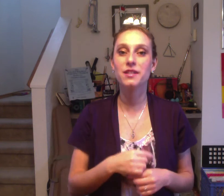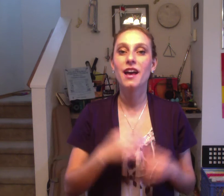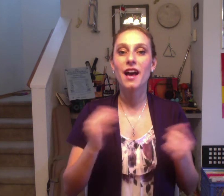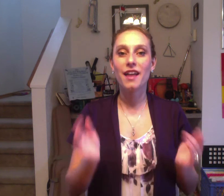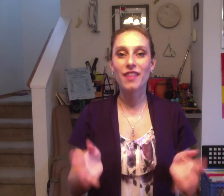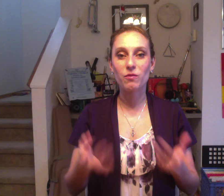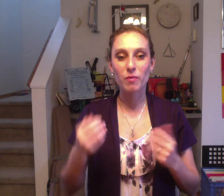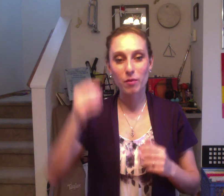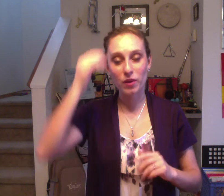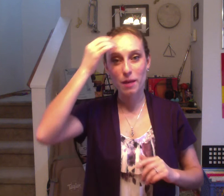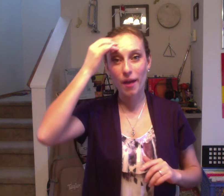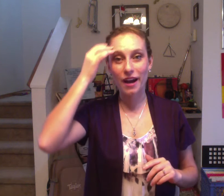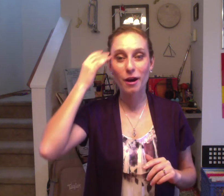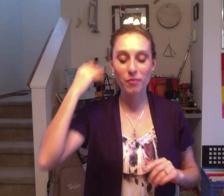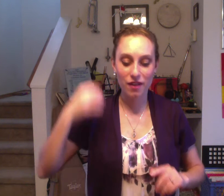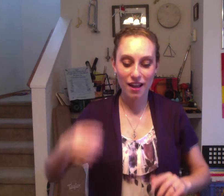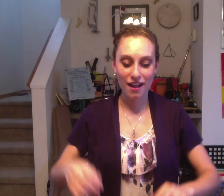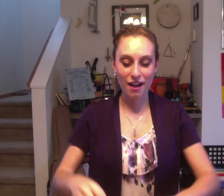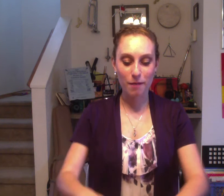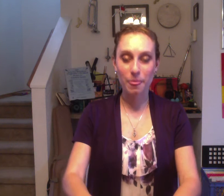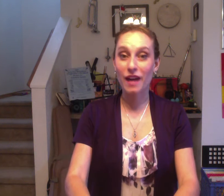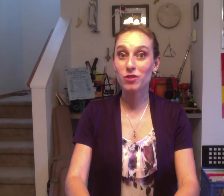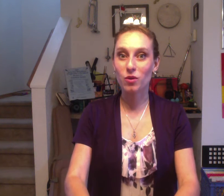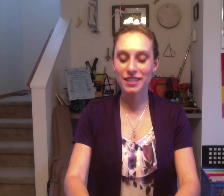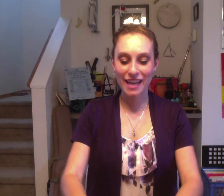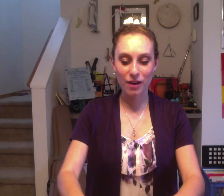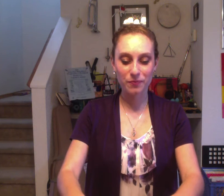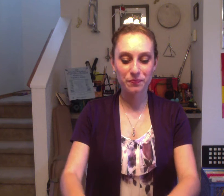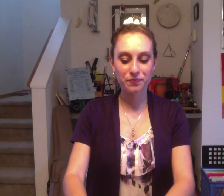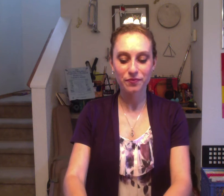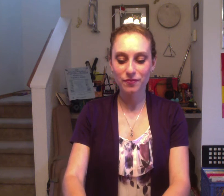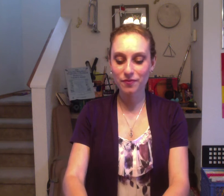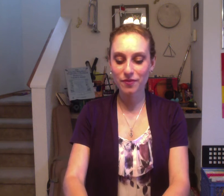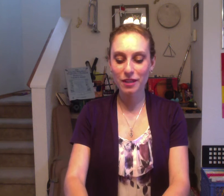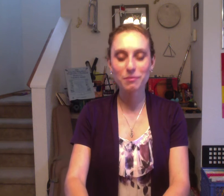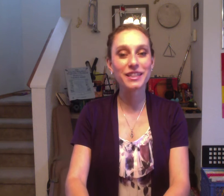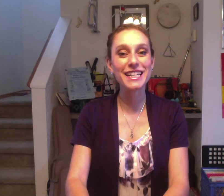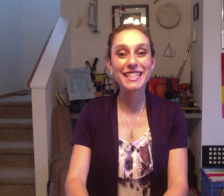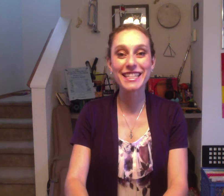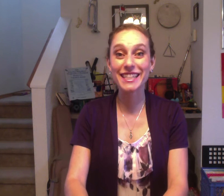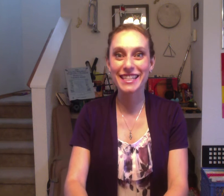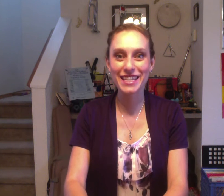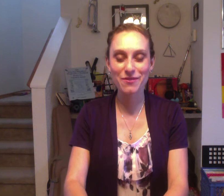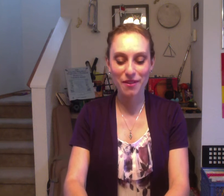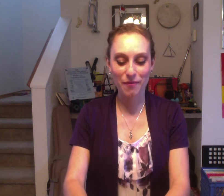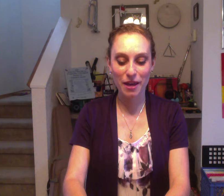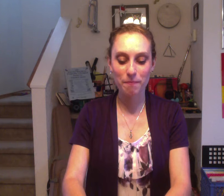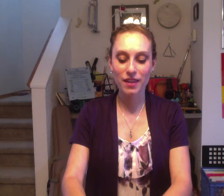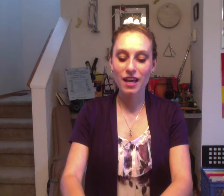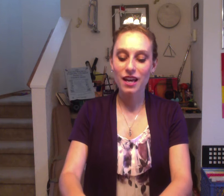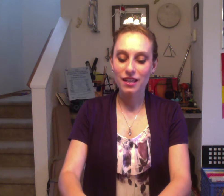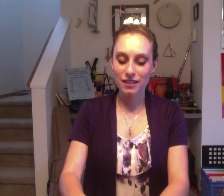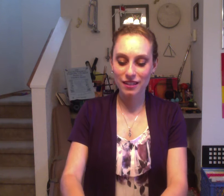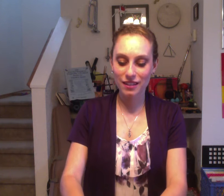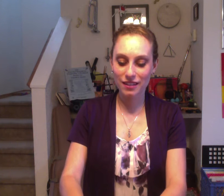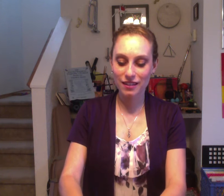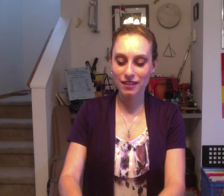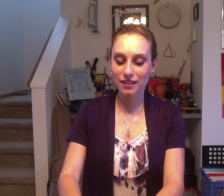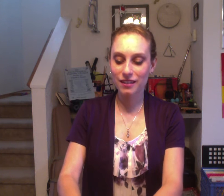and then we might bring it back up after going down. Please Z with me. . . . . . .